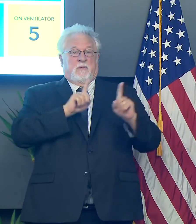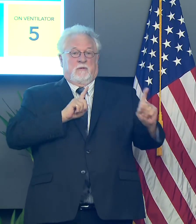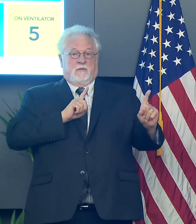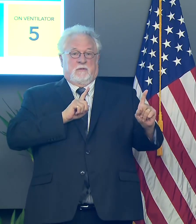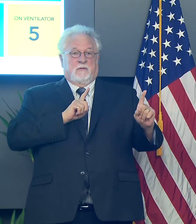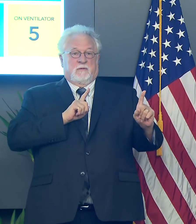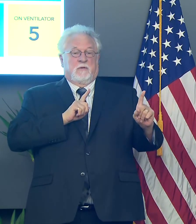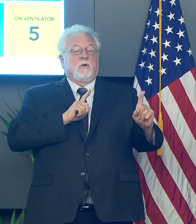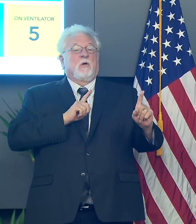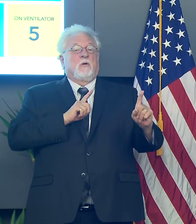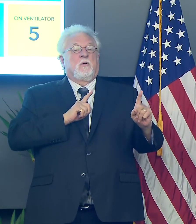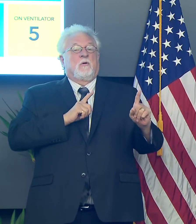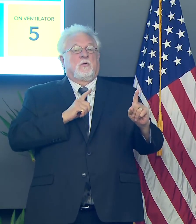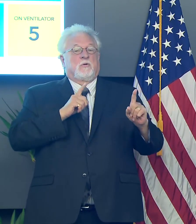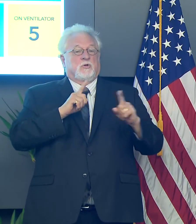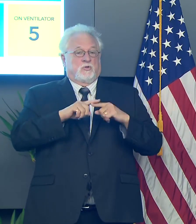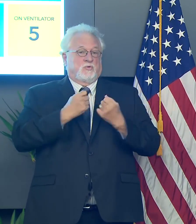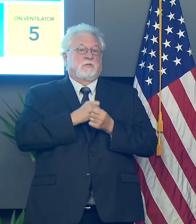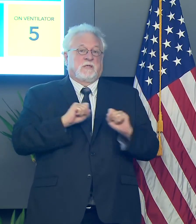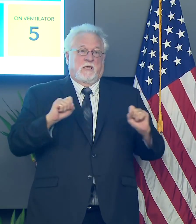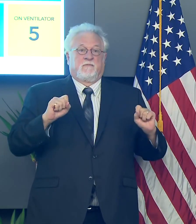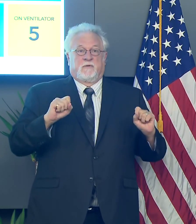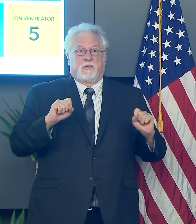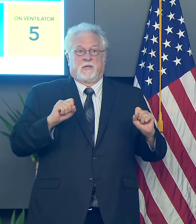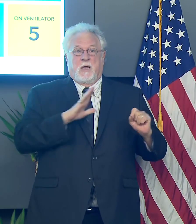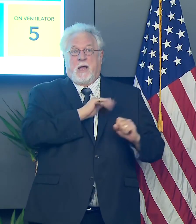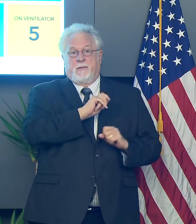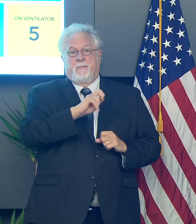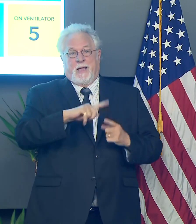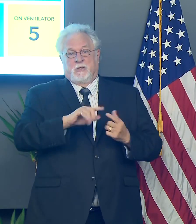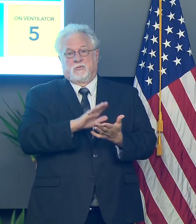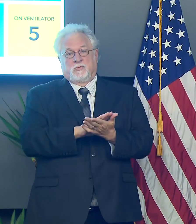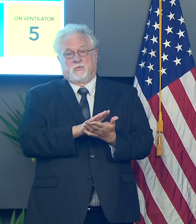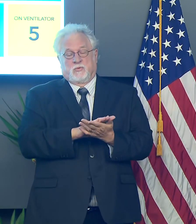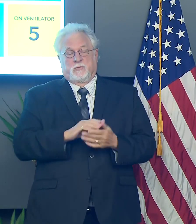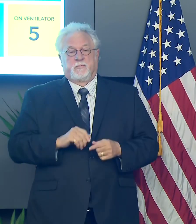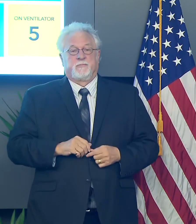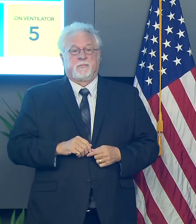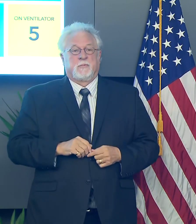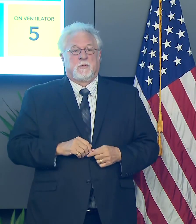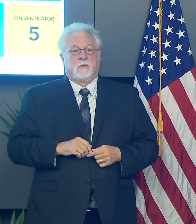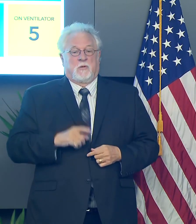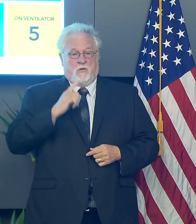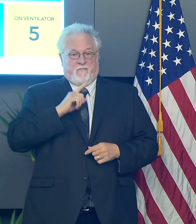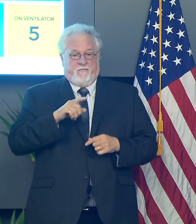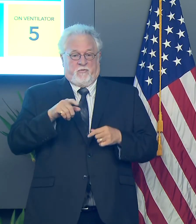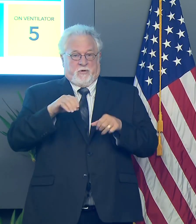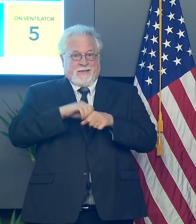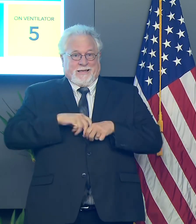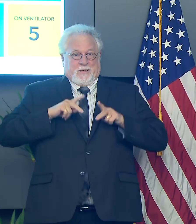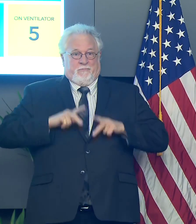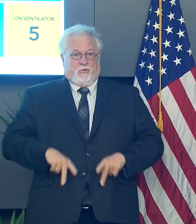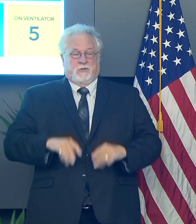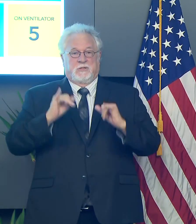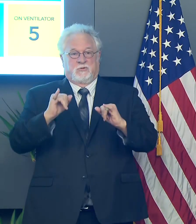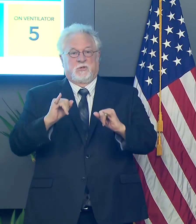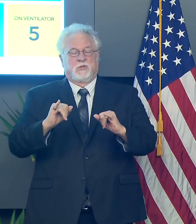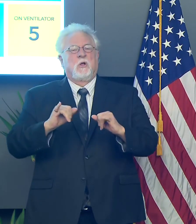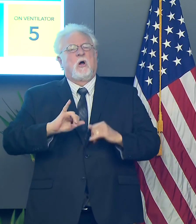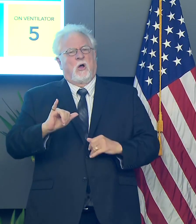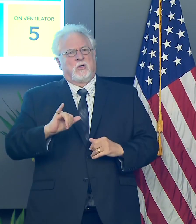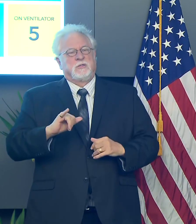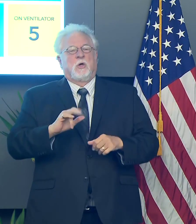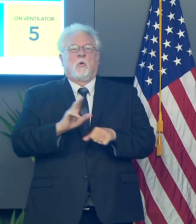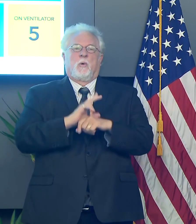need to achieve in order to safely, uh, resume school for on-site instruction. Uh, as you know, they're also